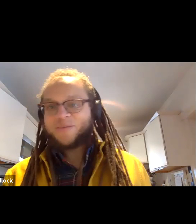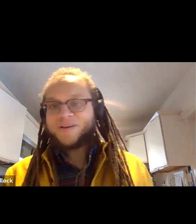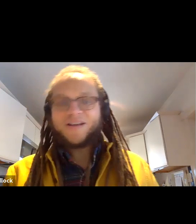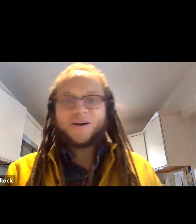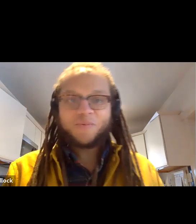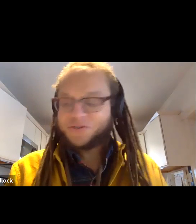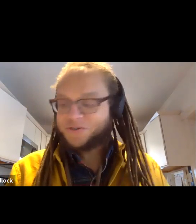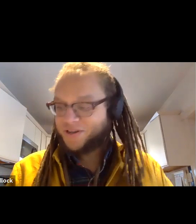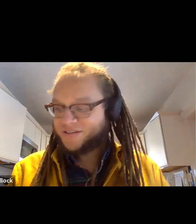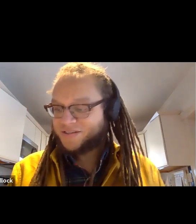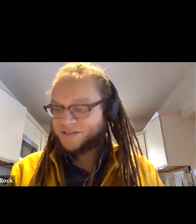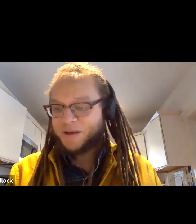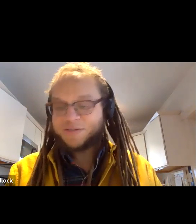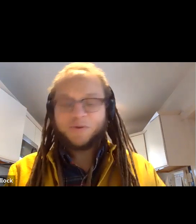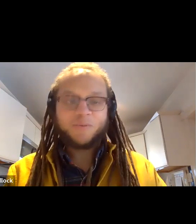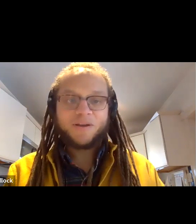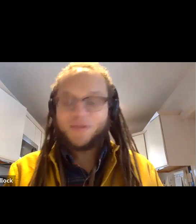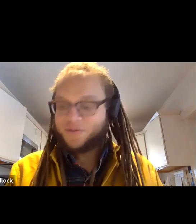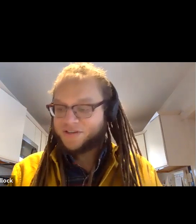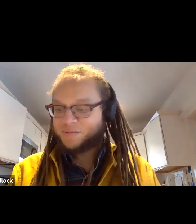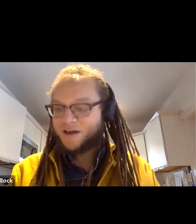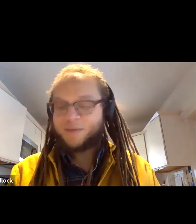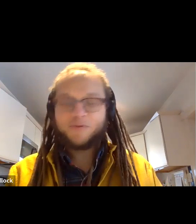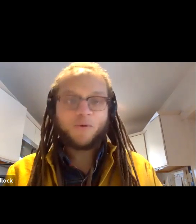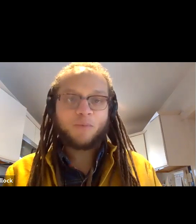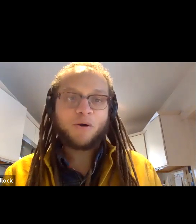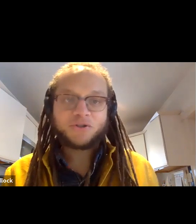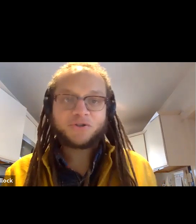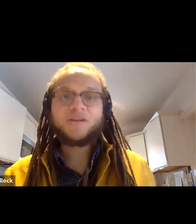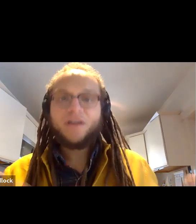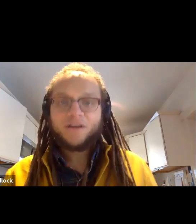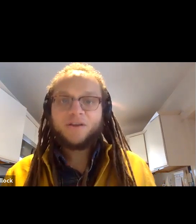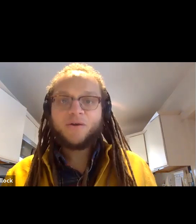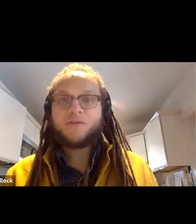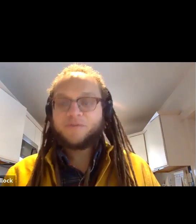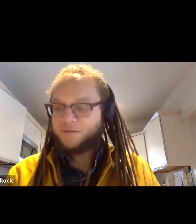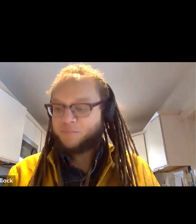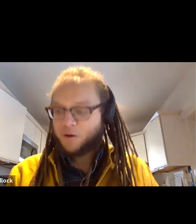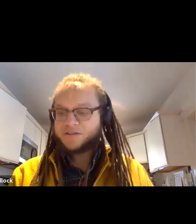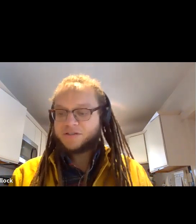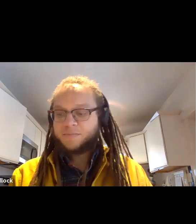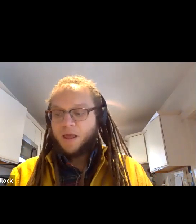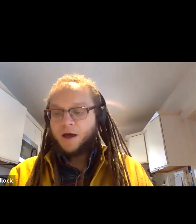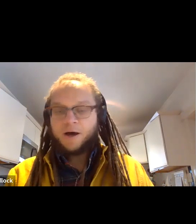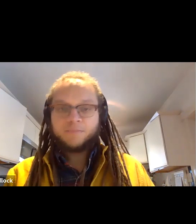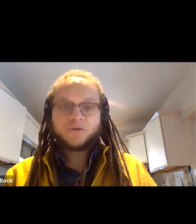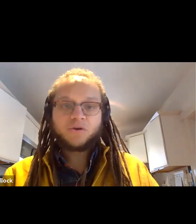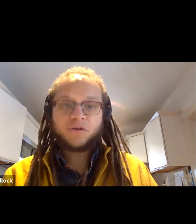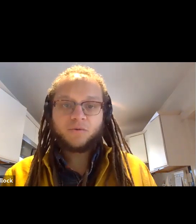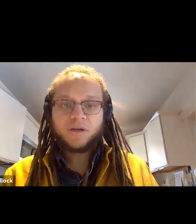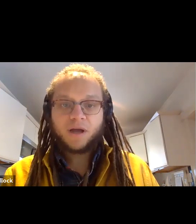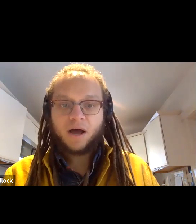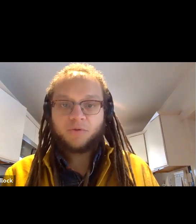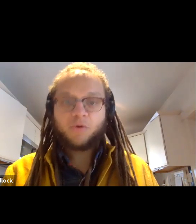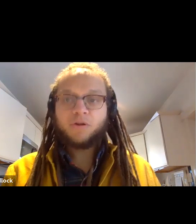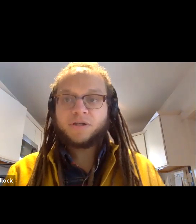I'm trying to be as non-commercial as possible, but at the same time, if you want poetry, you have to feed poets. So